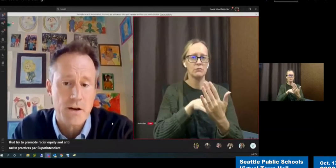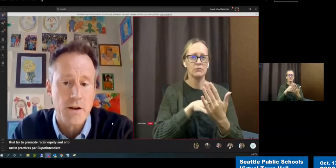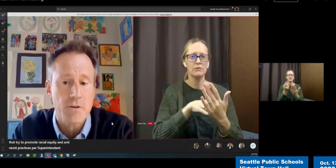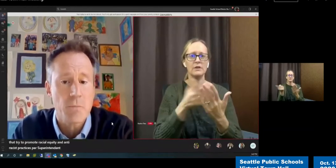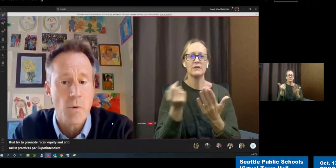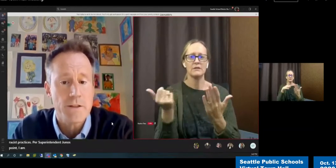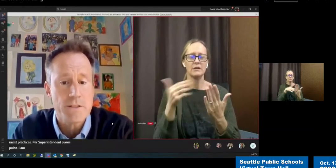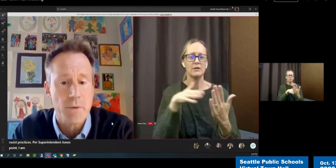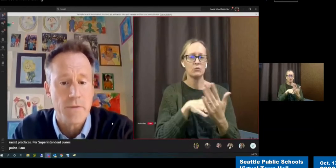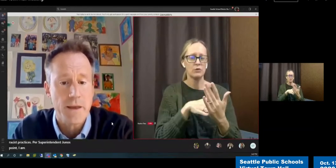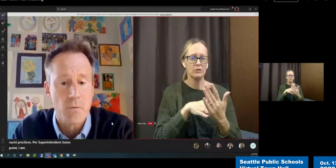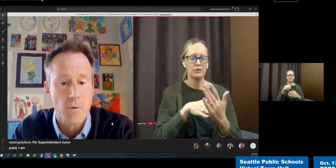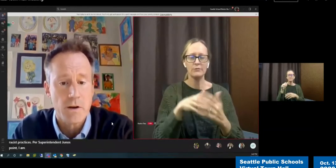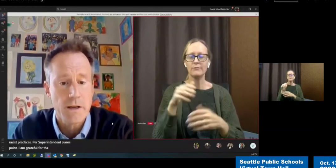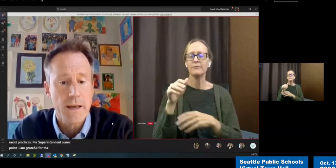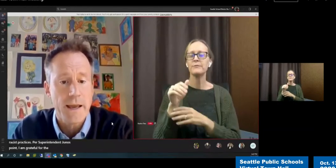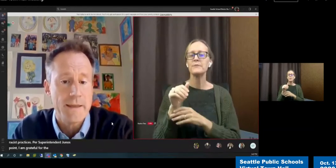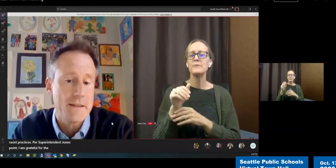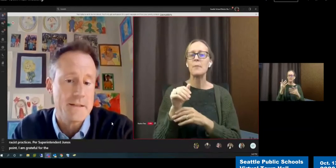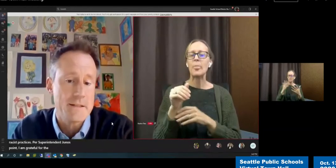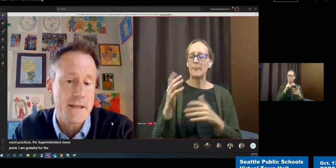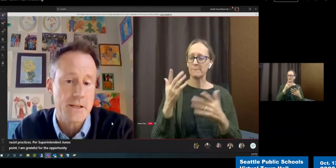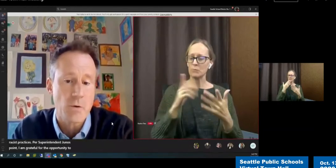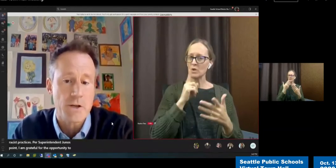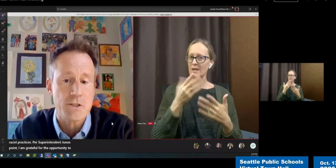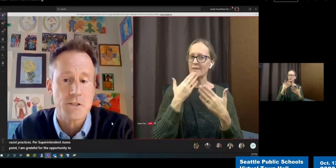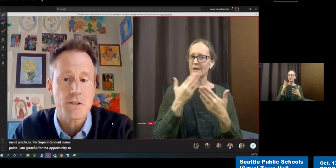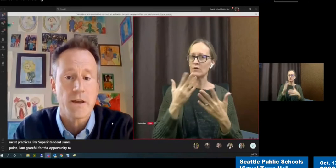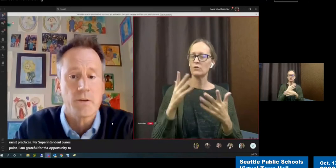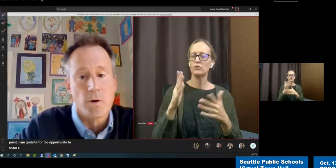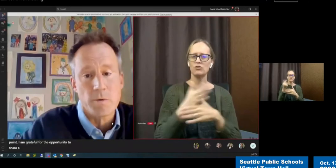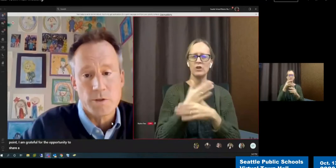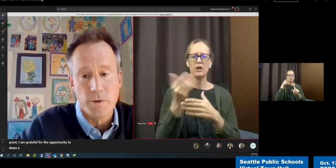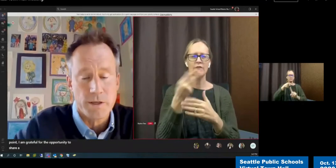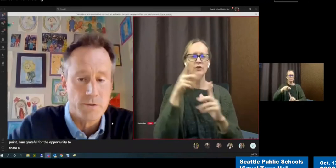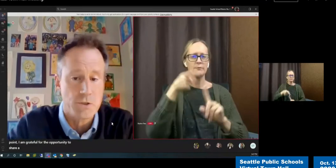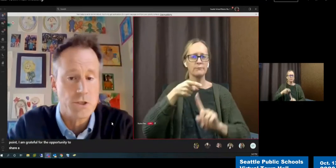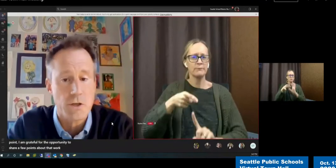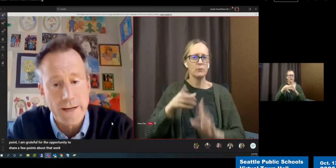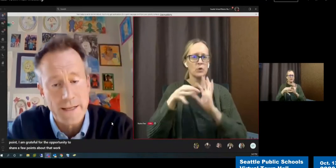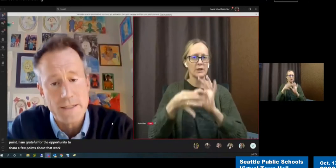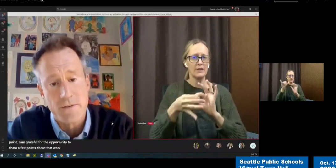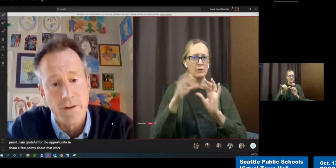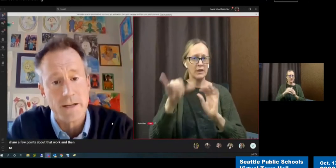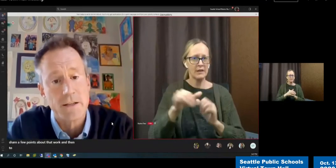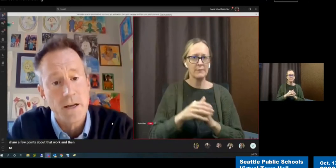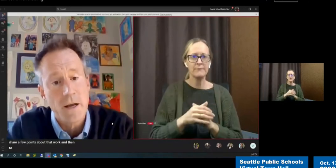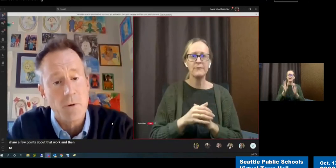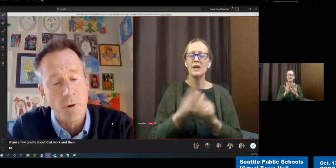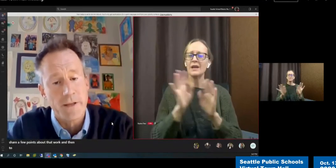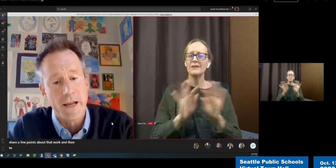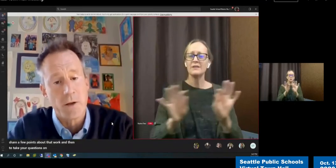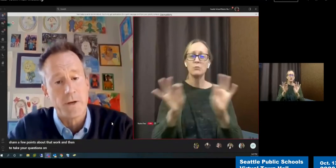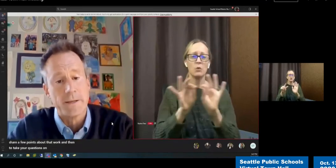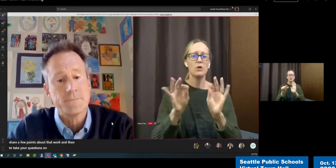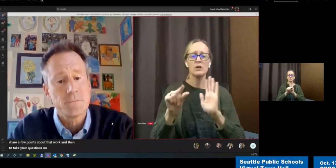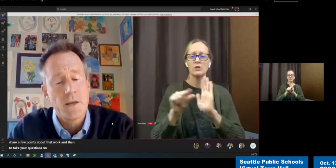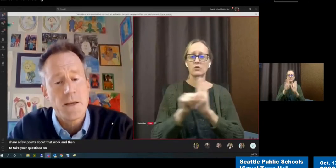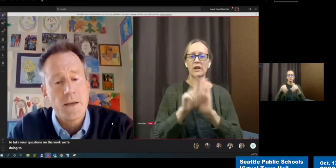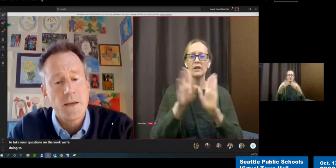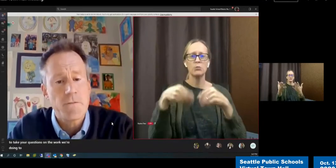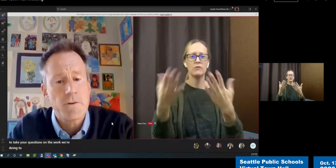share a few points about that work and then to take your questions on the work we're doing to ensure grading is, in fact, promoting equity.